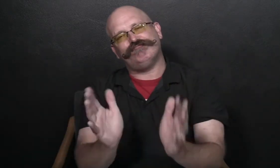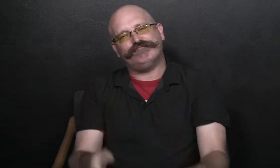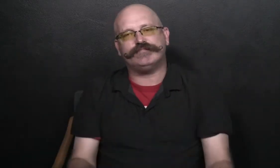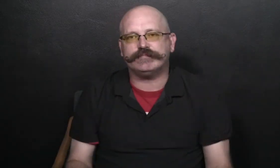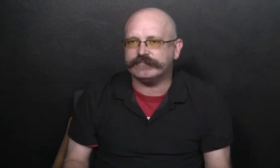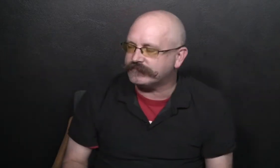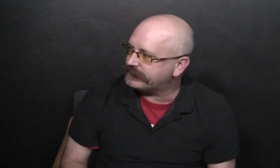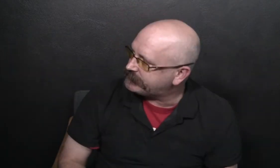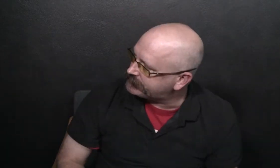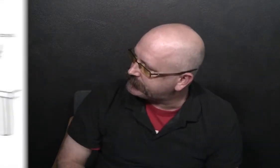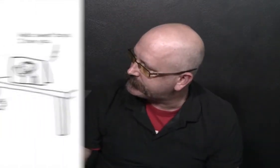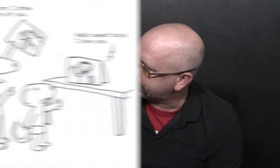heart.